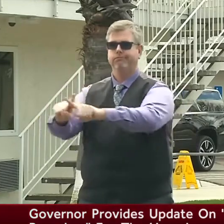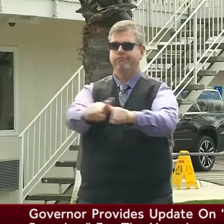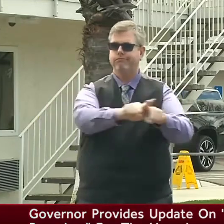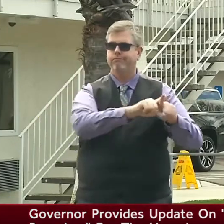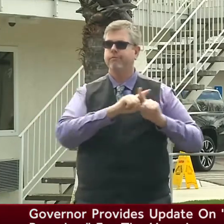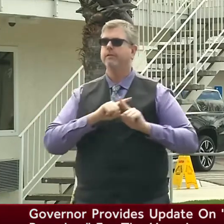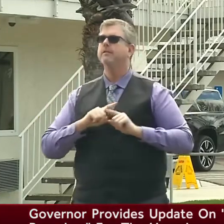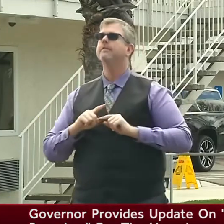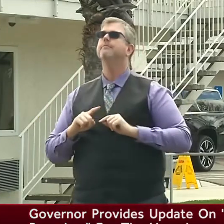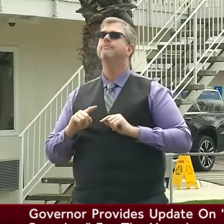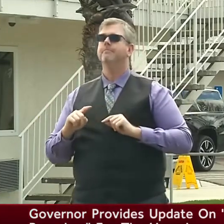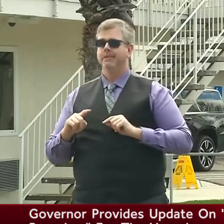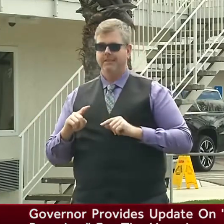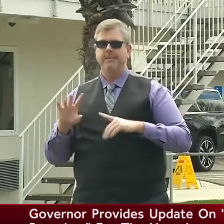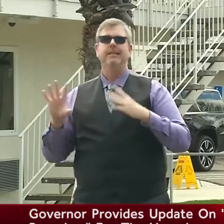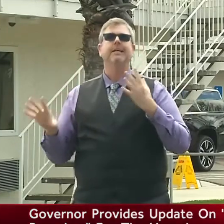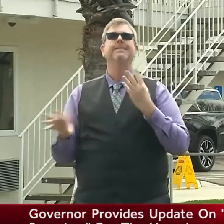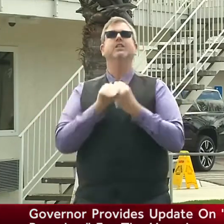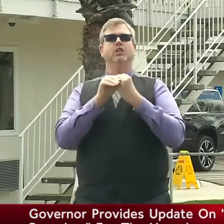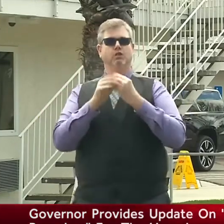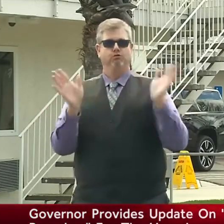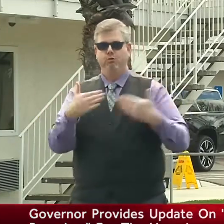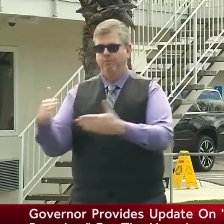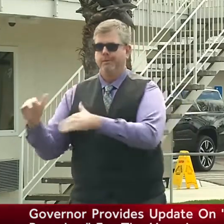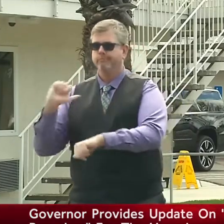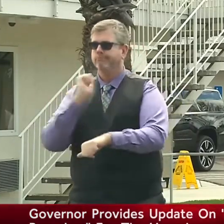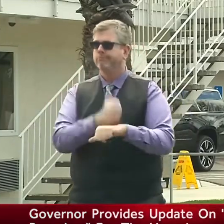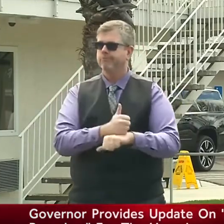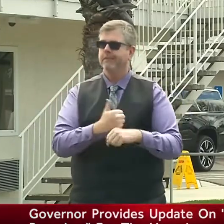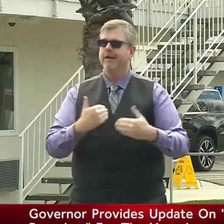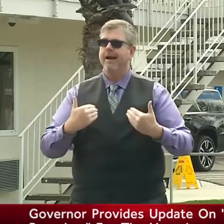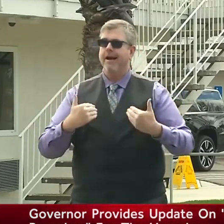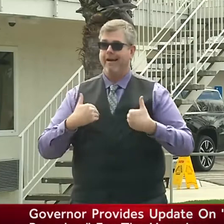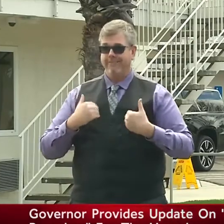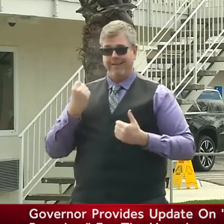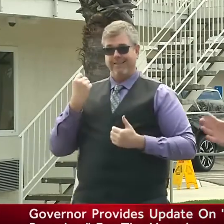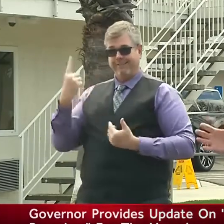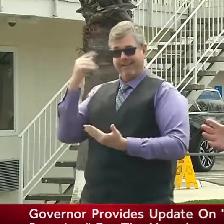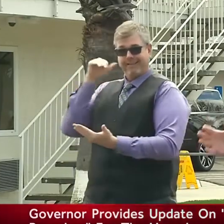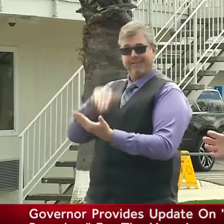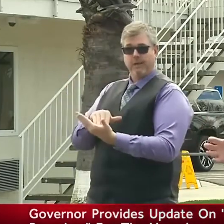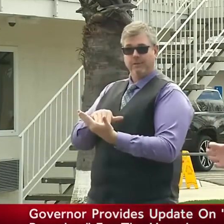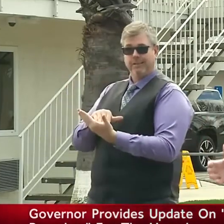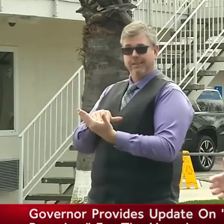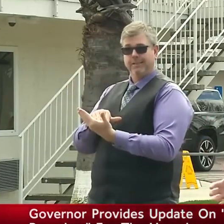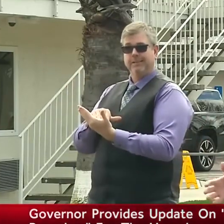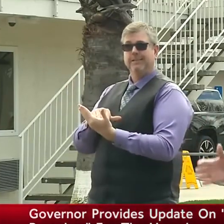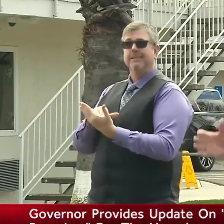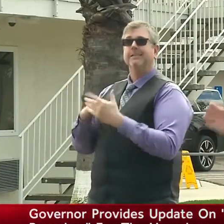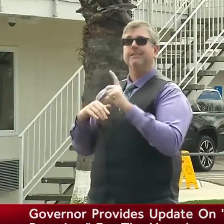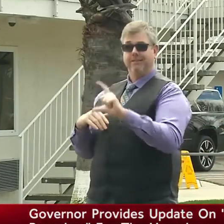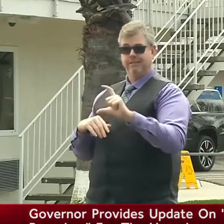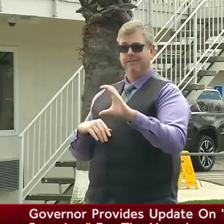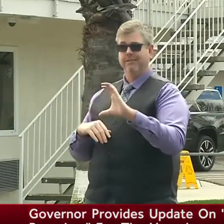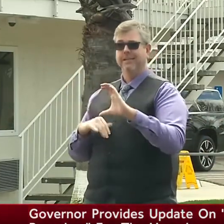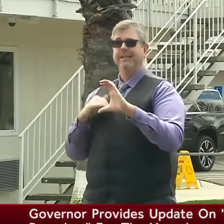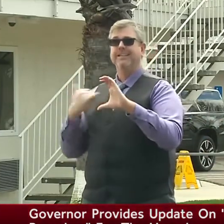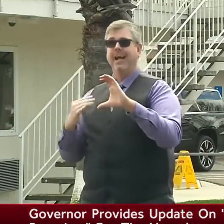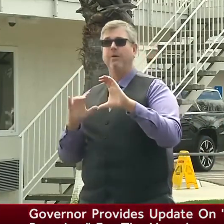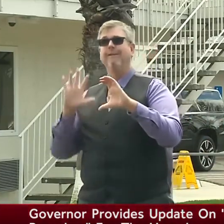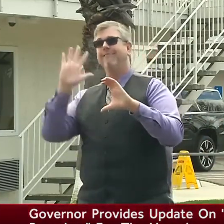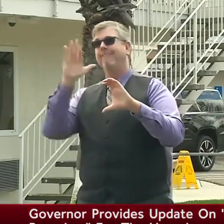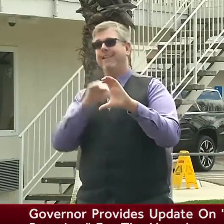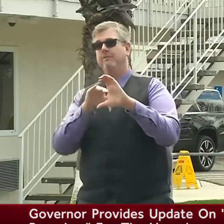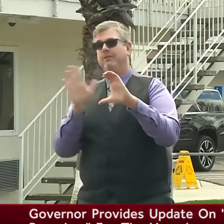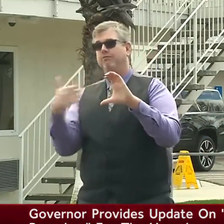rooms. That's on top of the roughly 11,000 that are part of project room key. So now we have